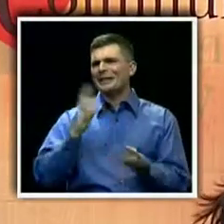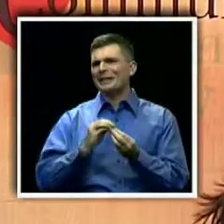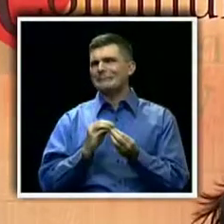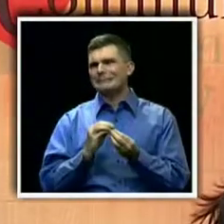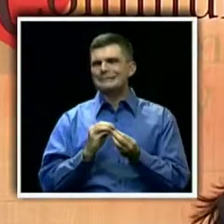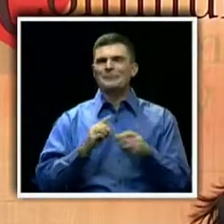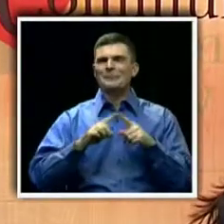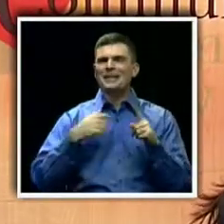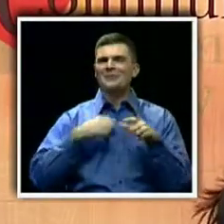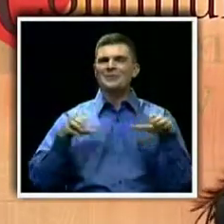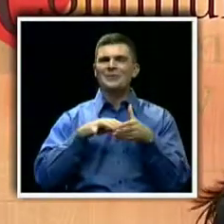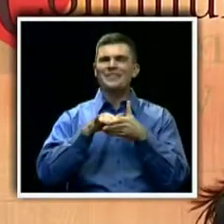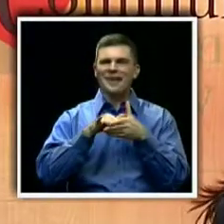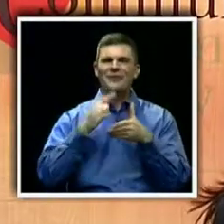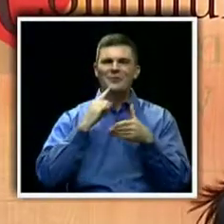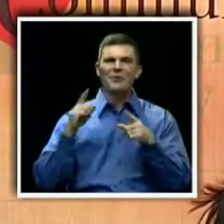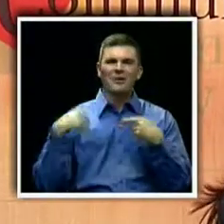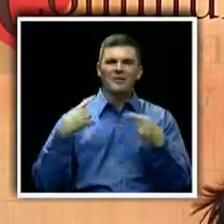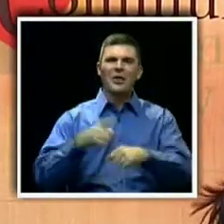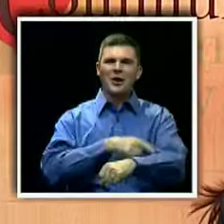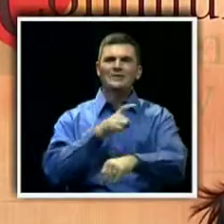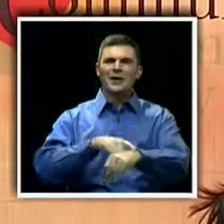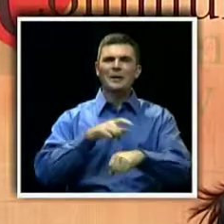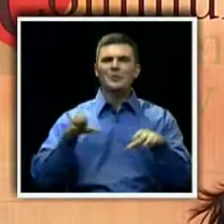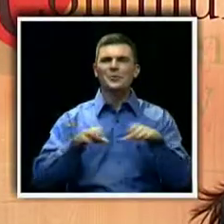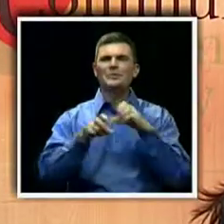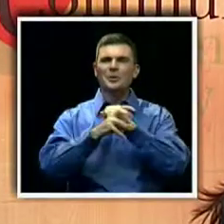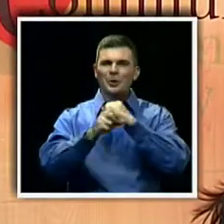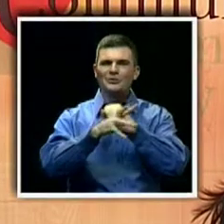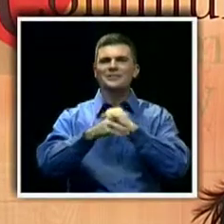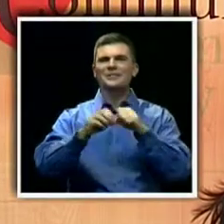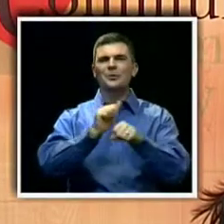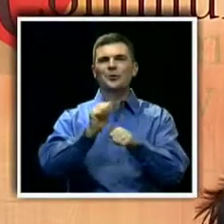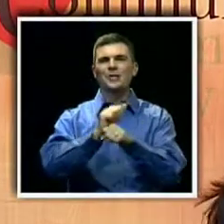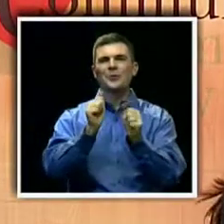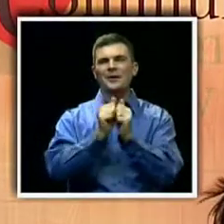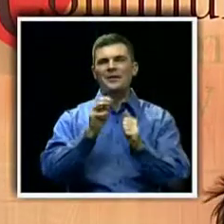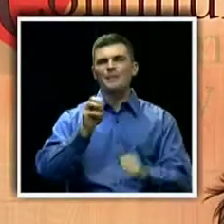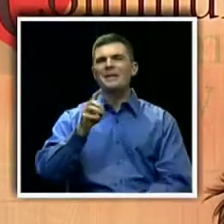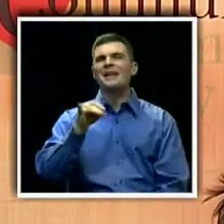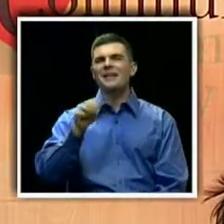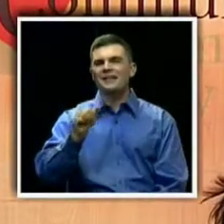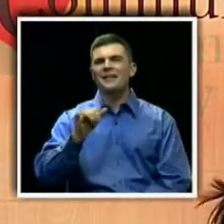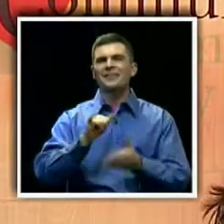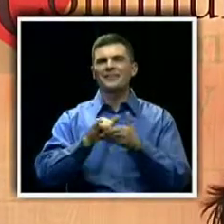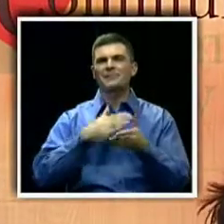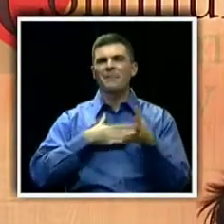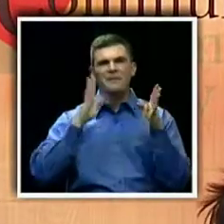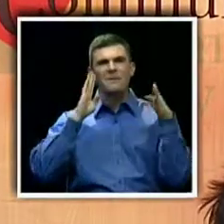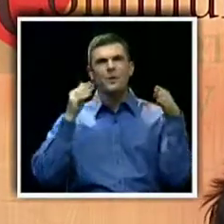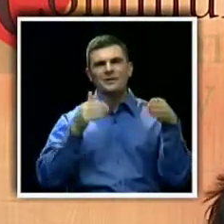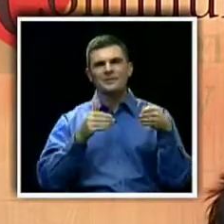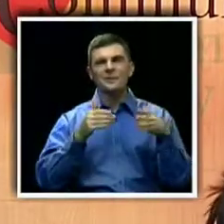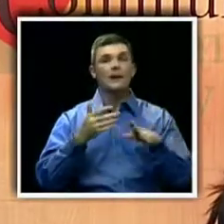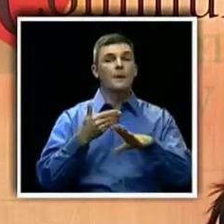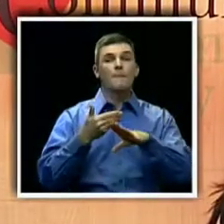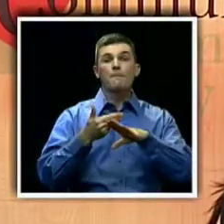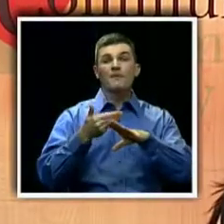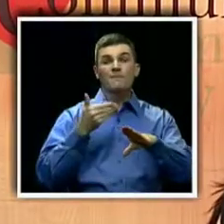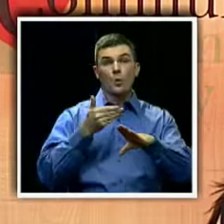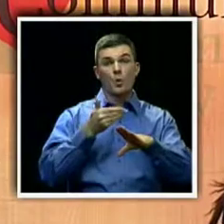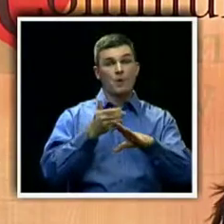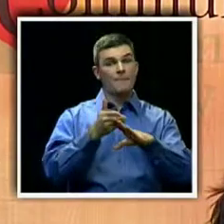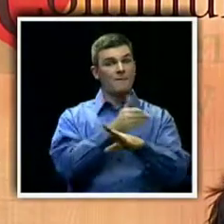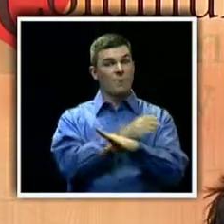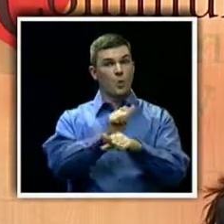quite some time where we're doing a lot of promotion and working with the media, and that's been my focus. Prior to working